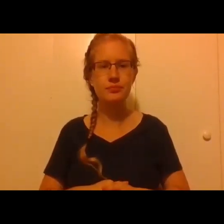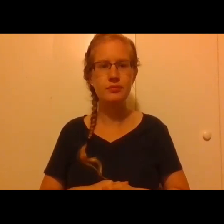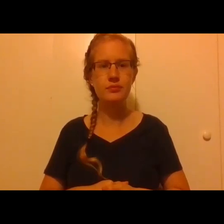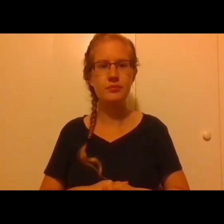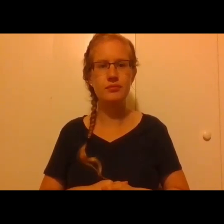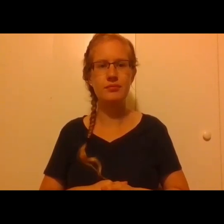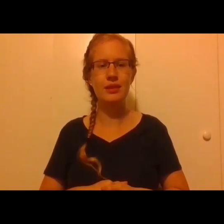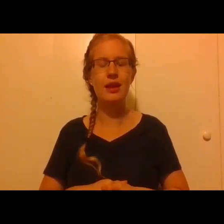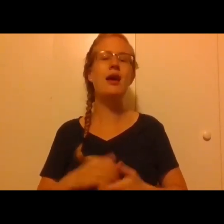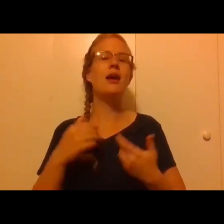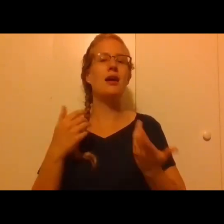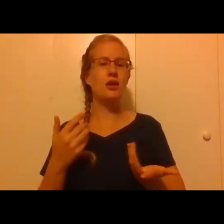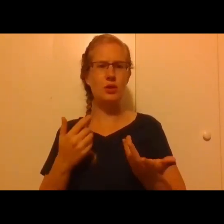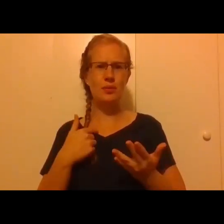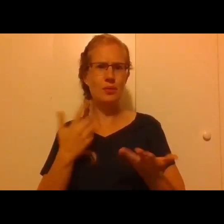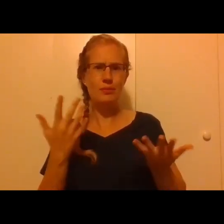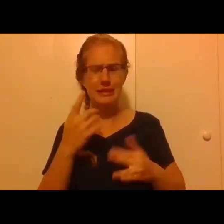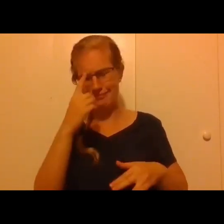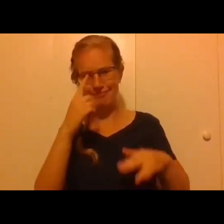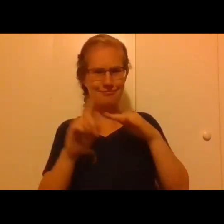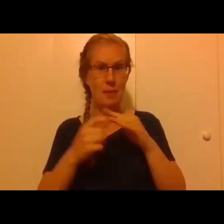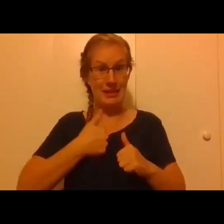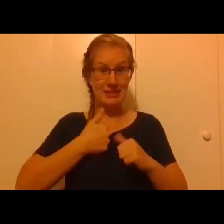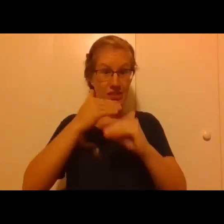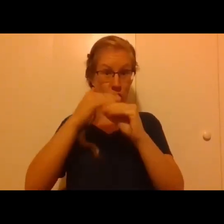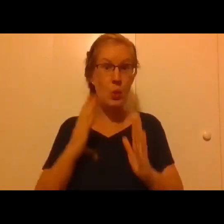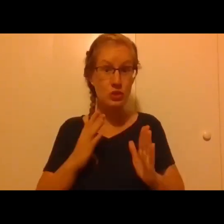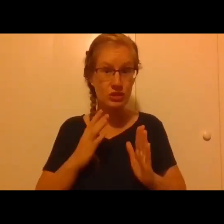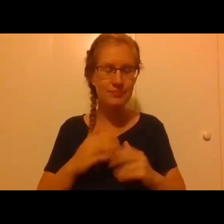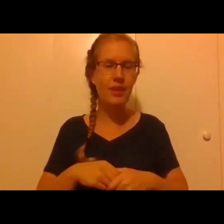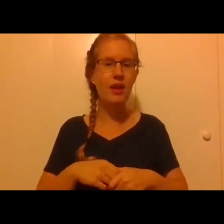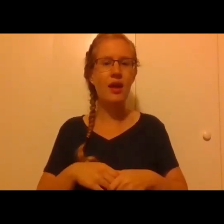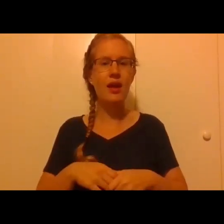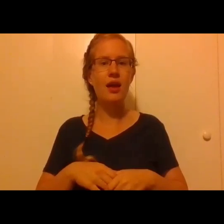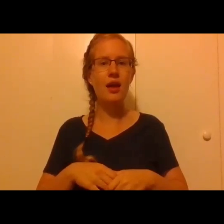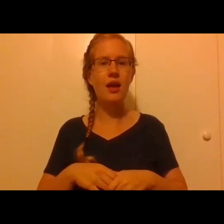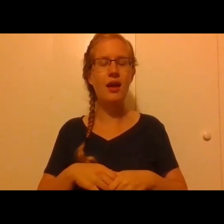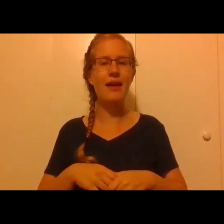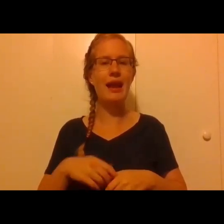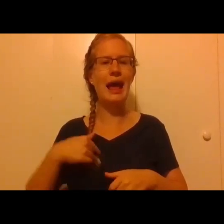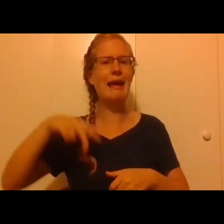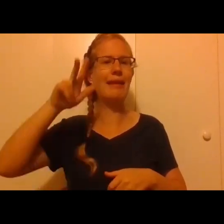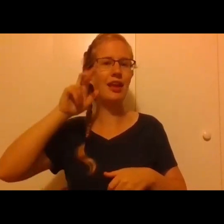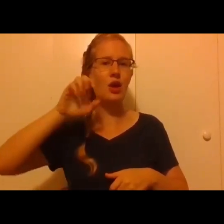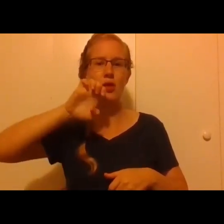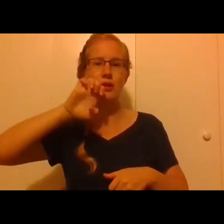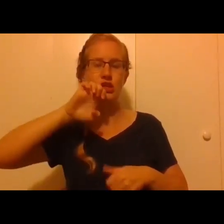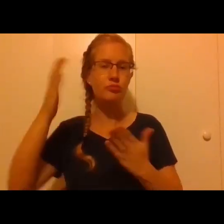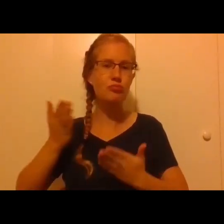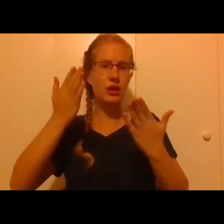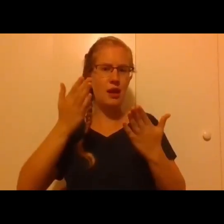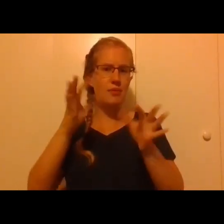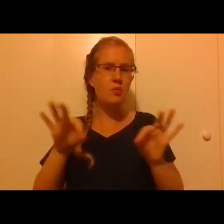Here's what sticks out to me about that. So I'm a theologian, and when I hear a bishop bring up these kinds of